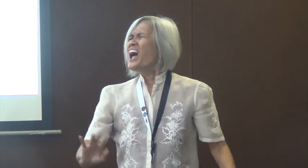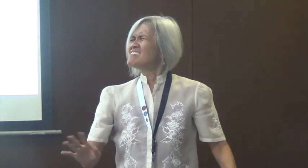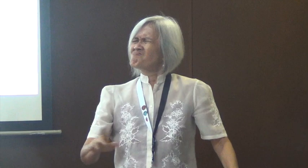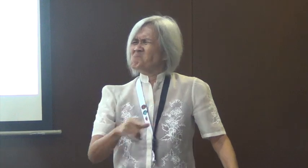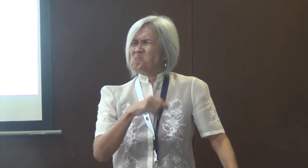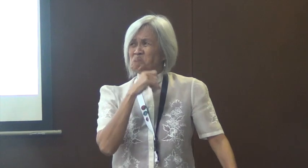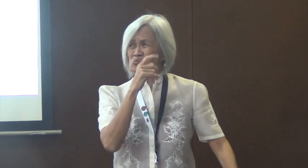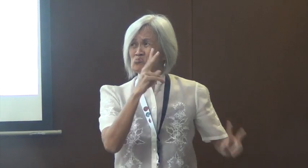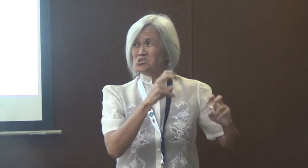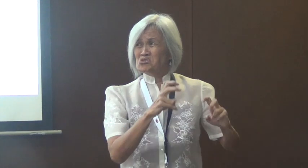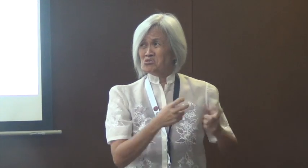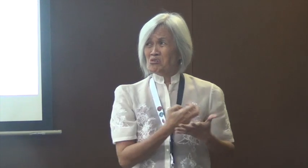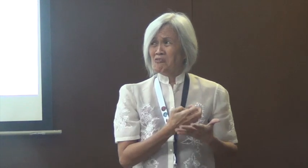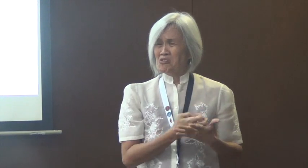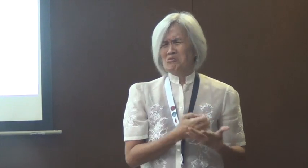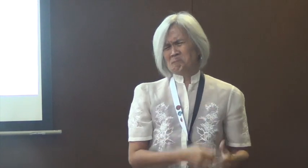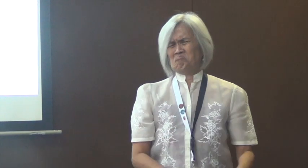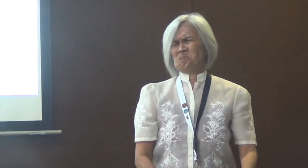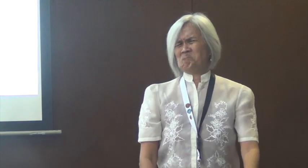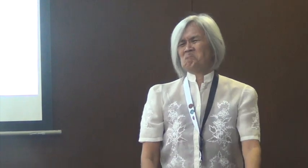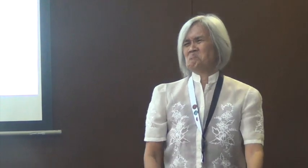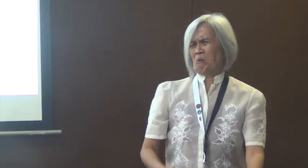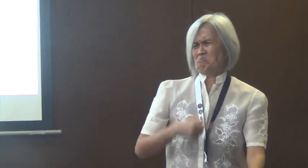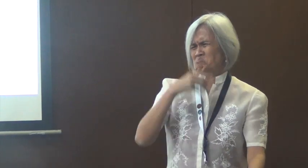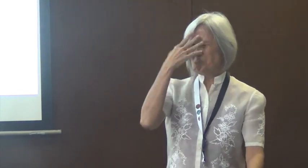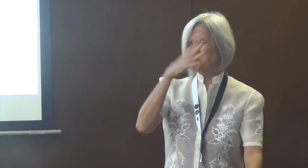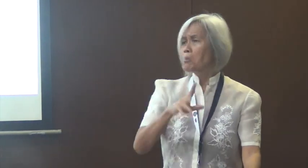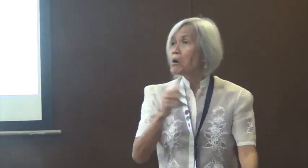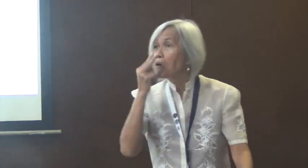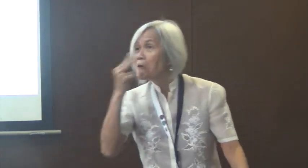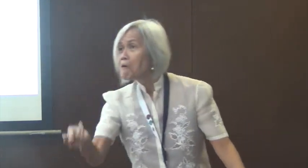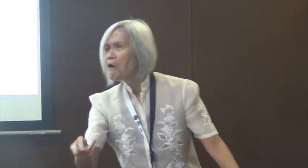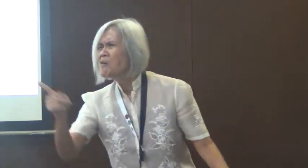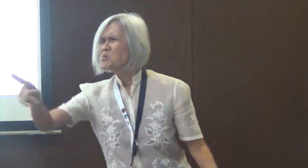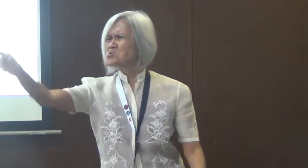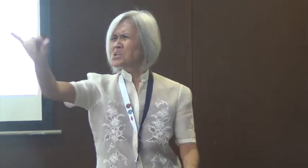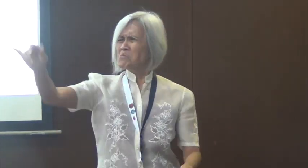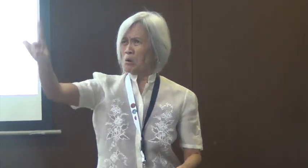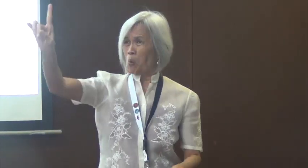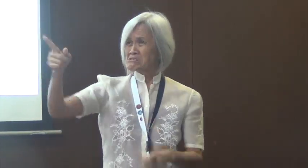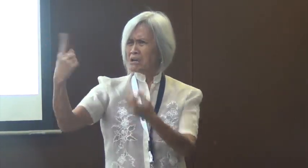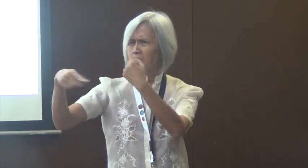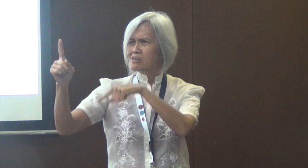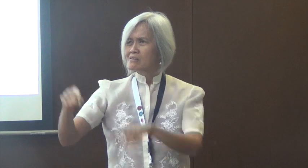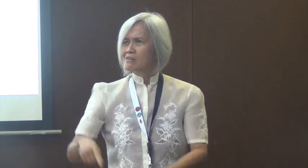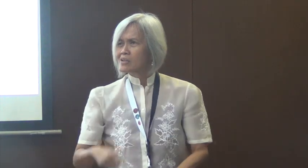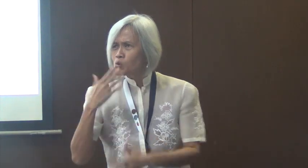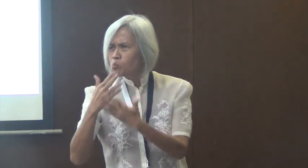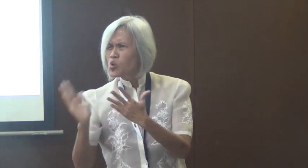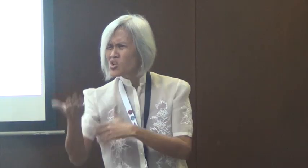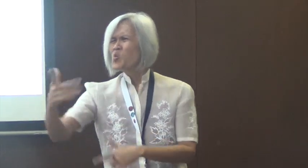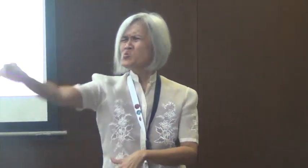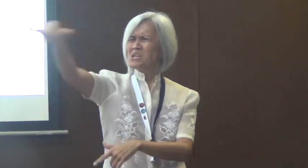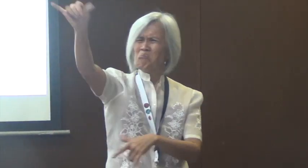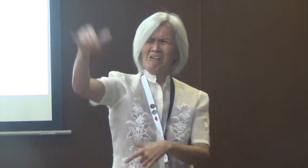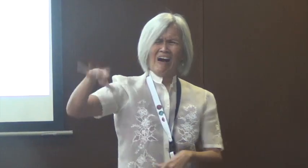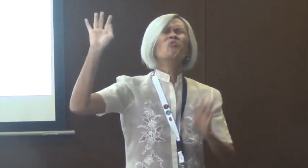Sometimes you also find people who say that FSL doesn't exist because they're not looking at research